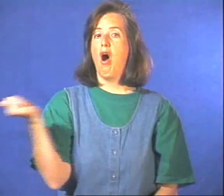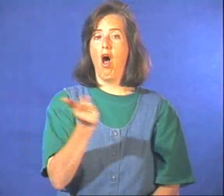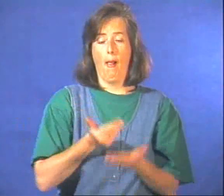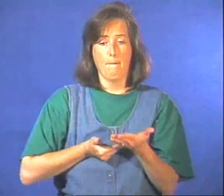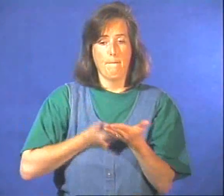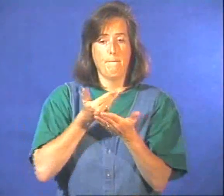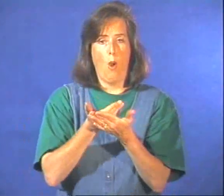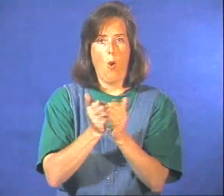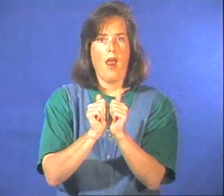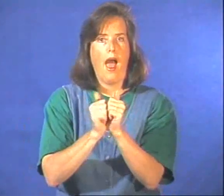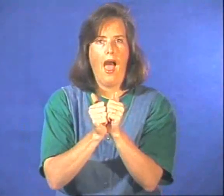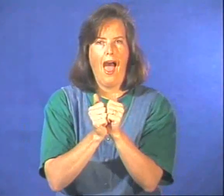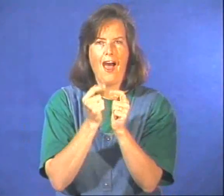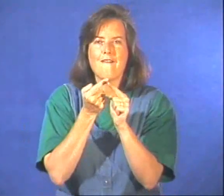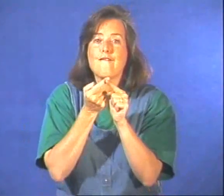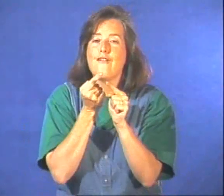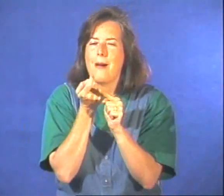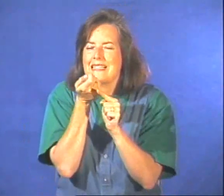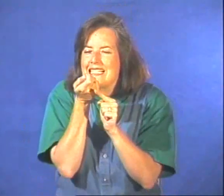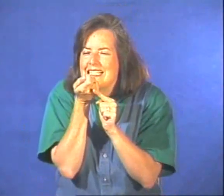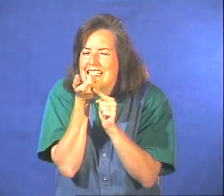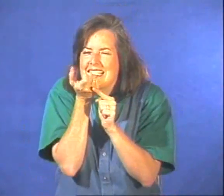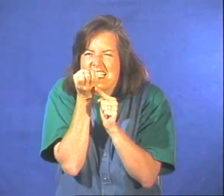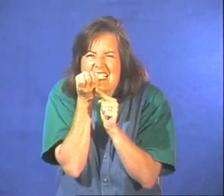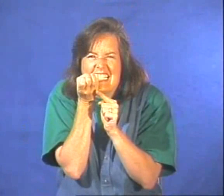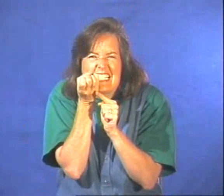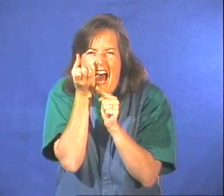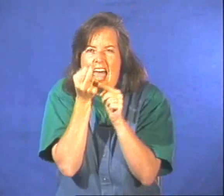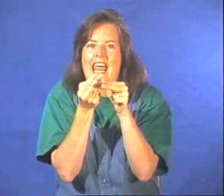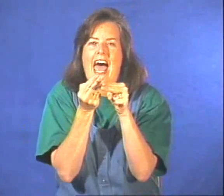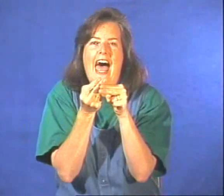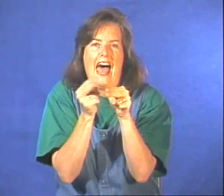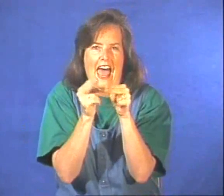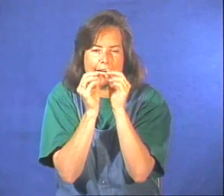All amphibians are born from tiny eggs.